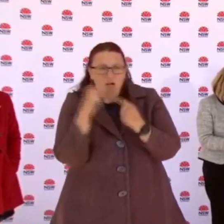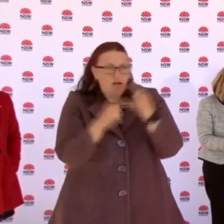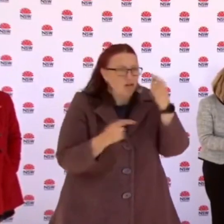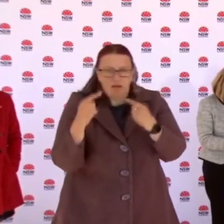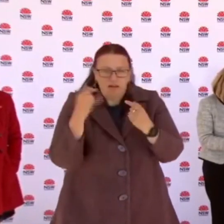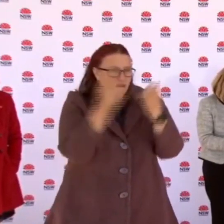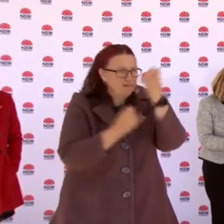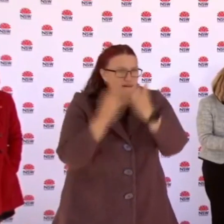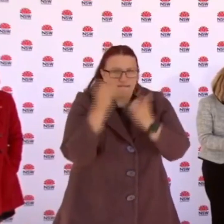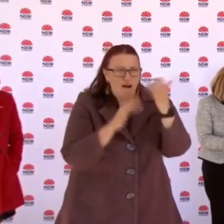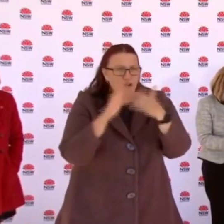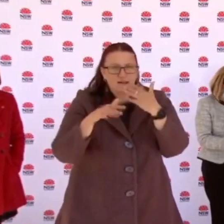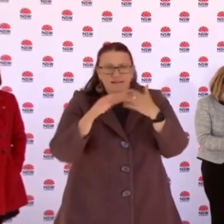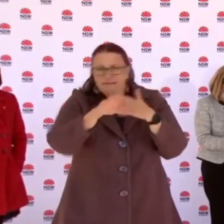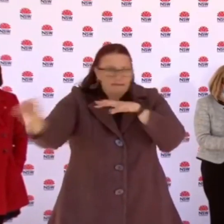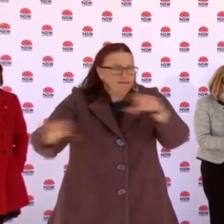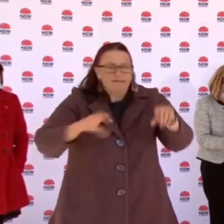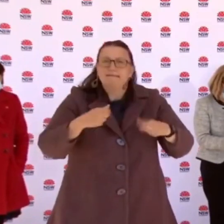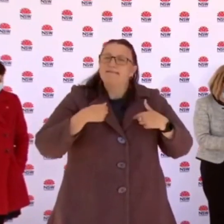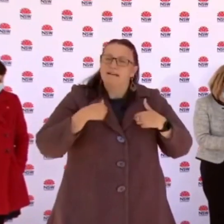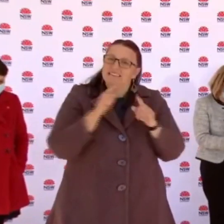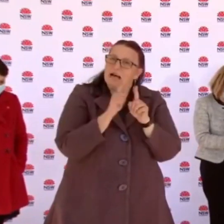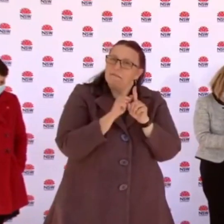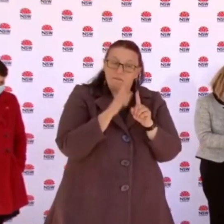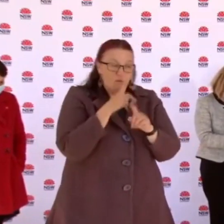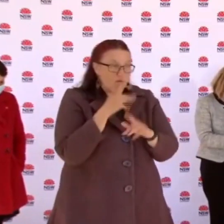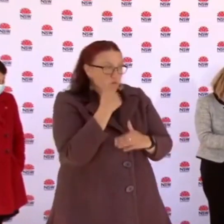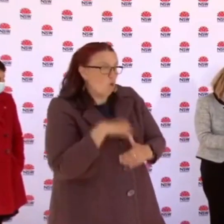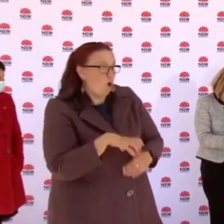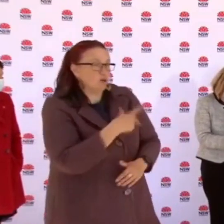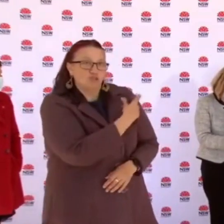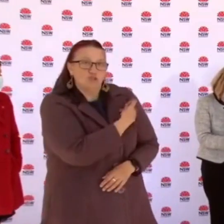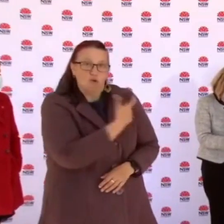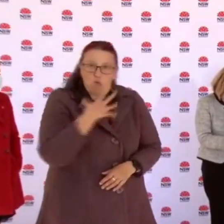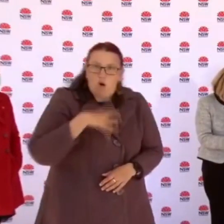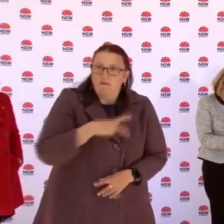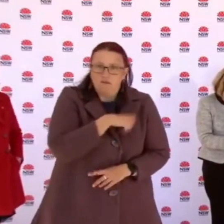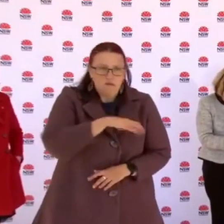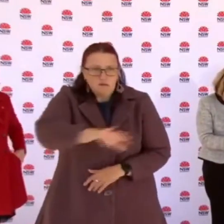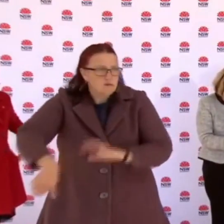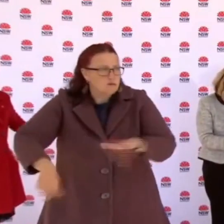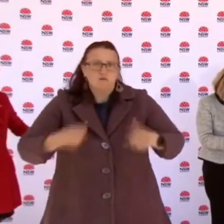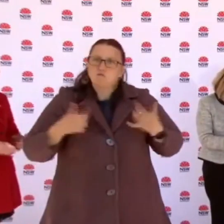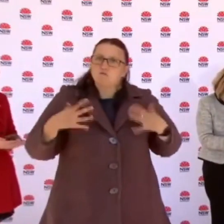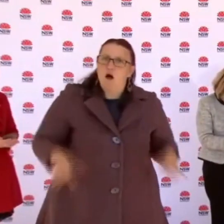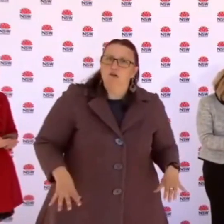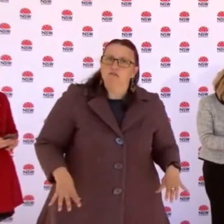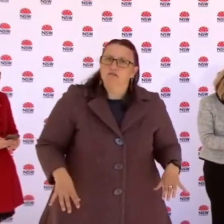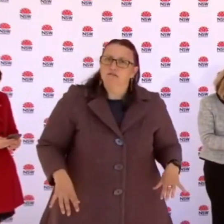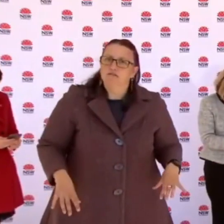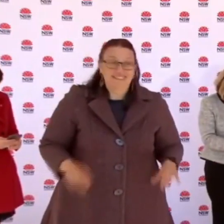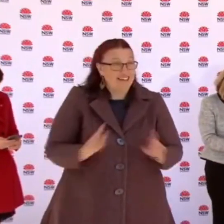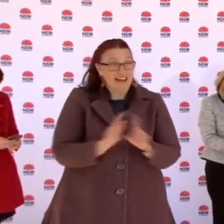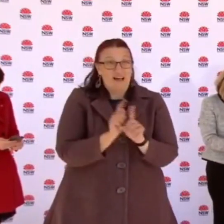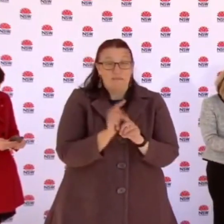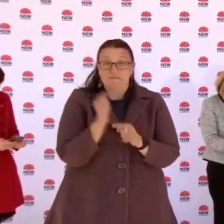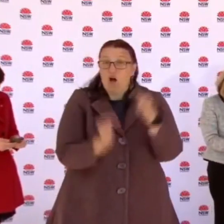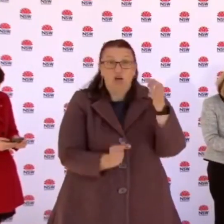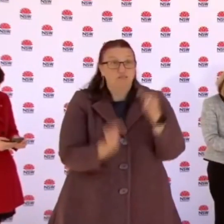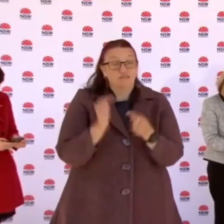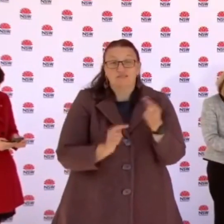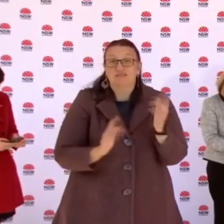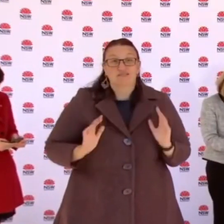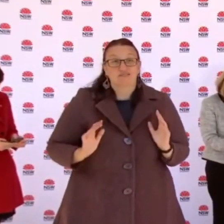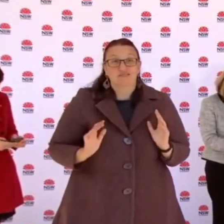we get enough vaccine and enough GPs actually at the frontline able to provide that vaccine into arms,